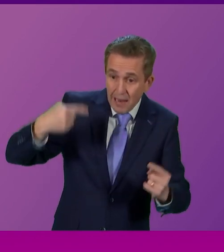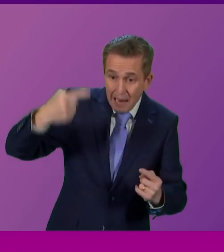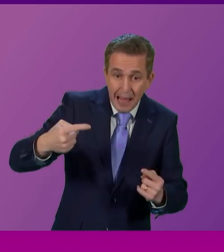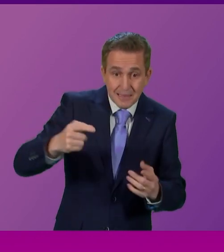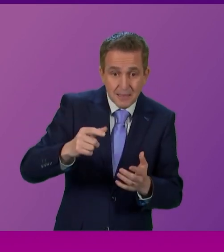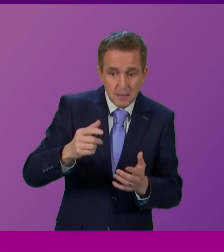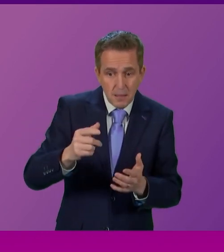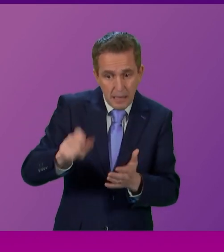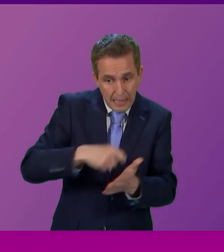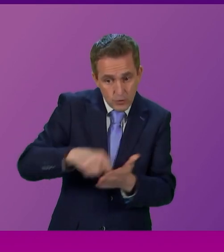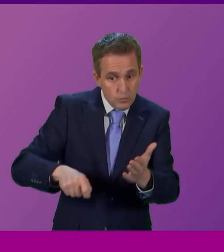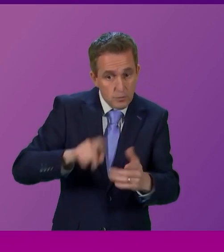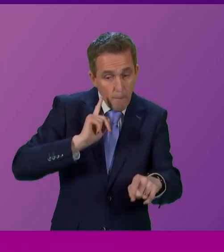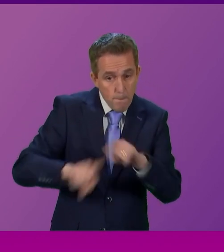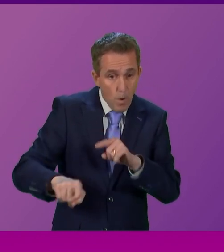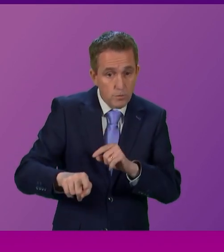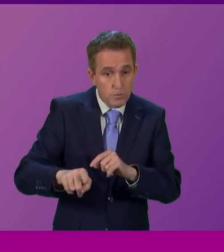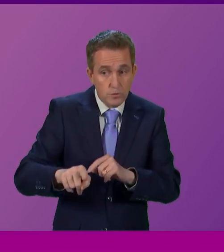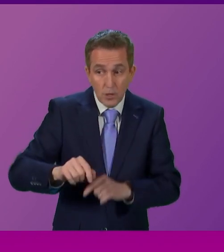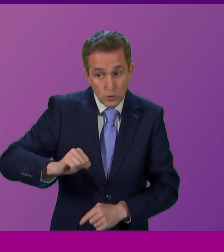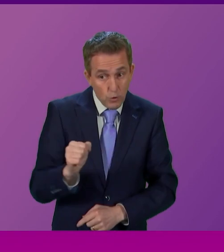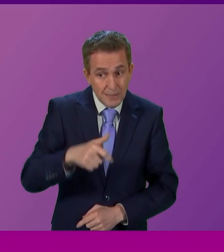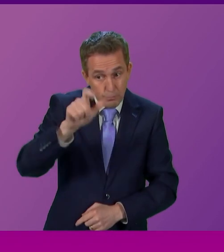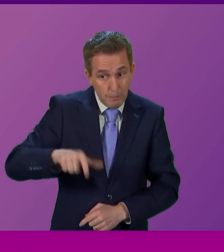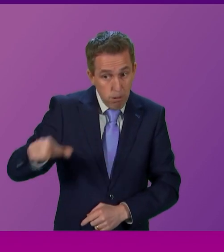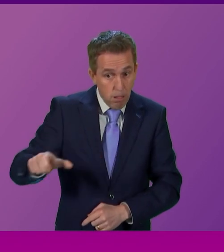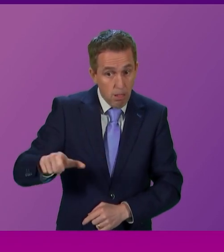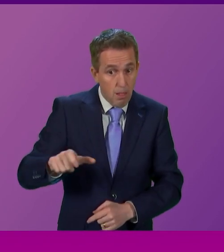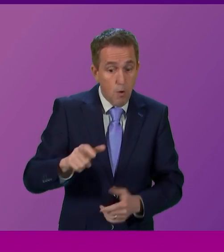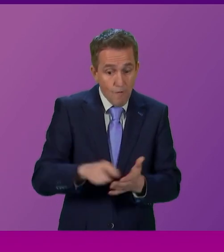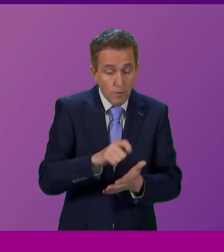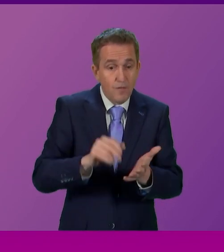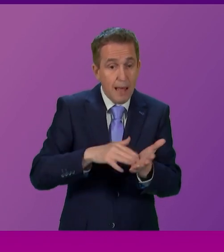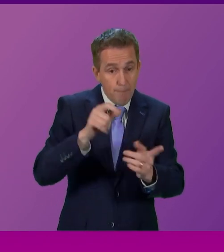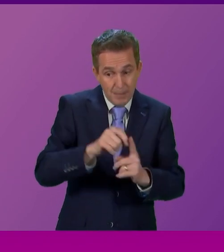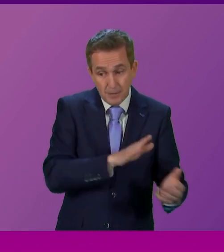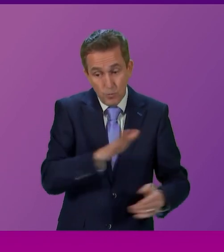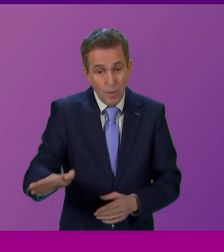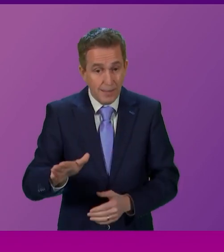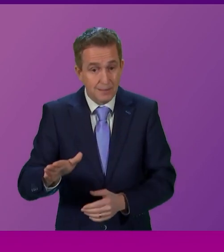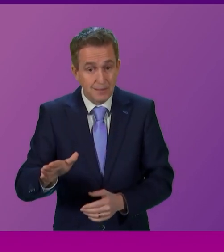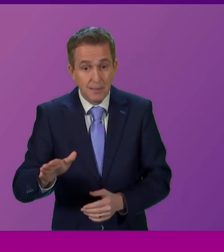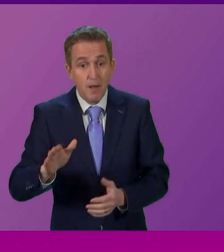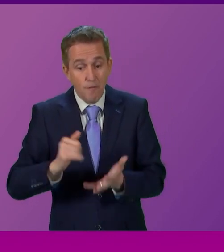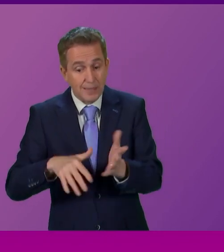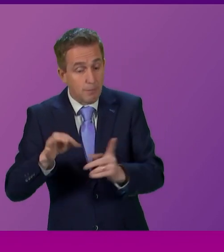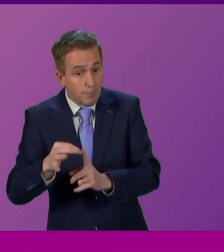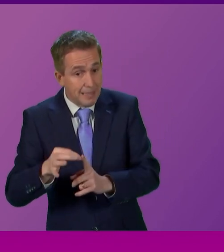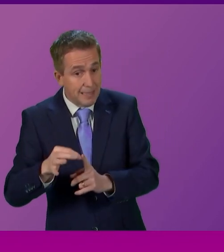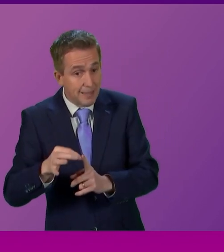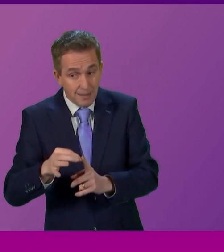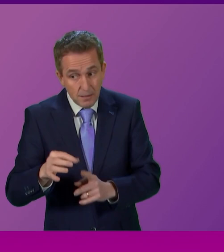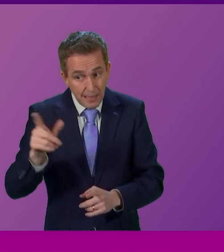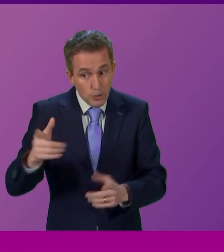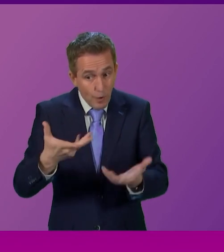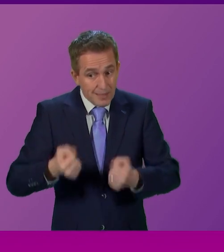overwhelming majority of people that Scotland has sent to Westminster have been of my point of view and not his? And will he not come to